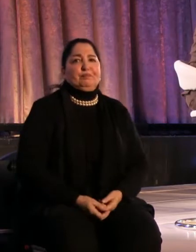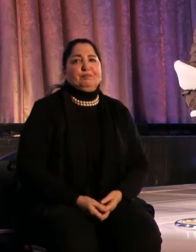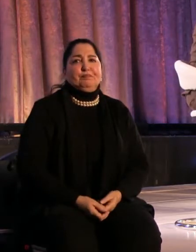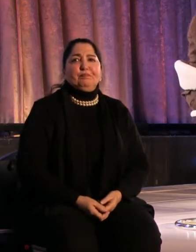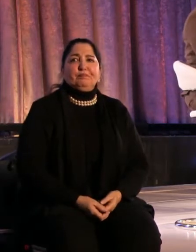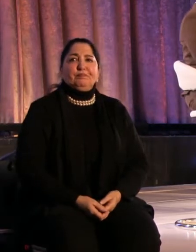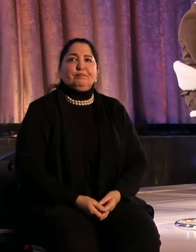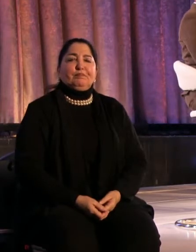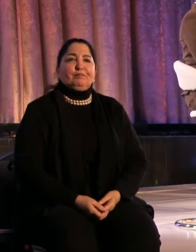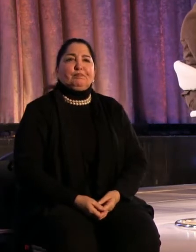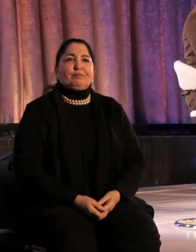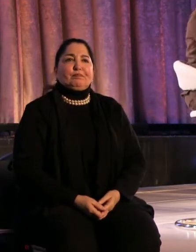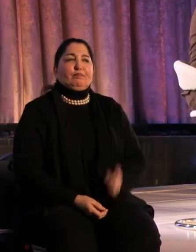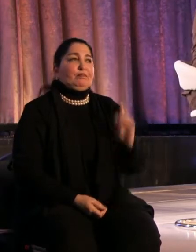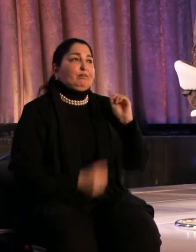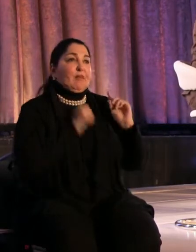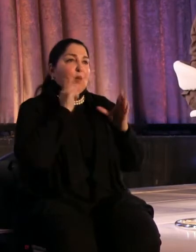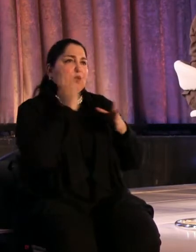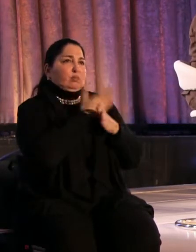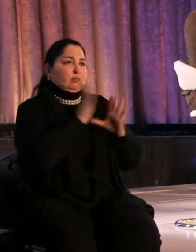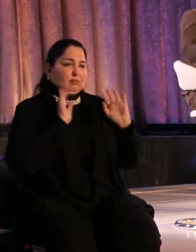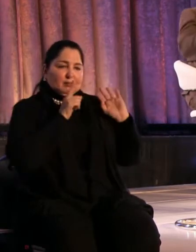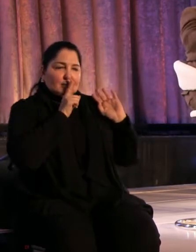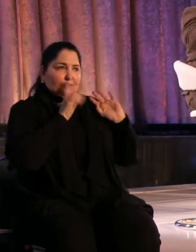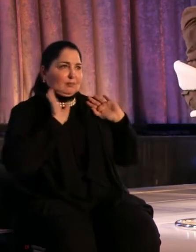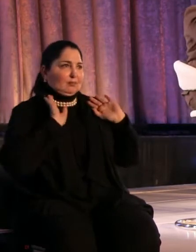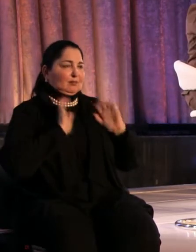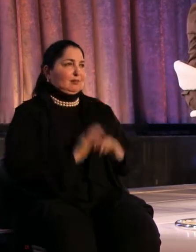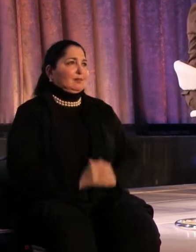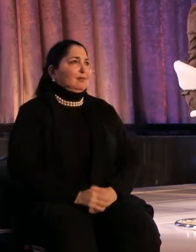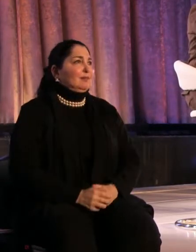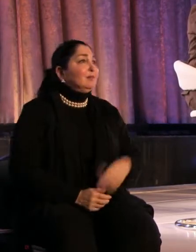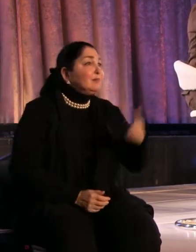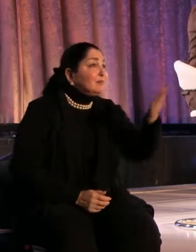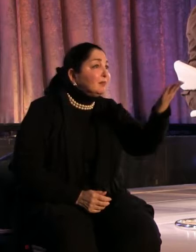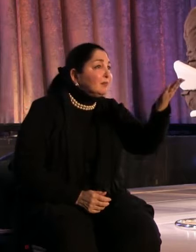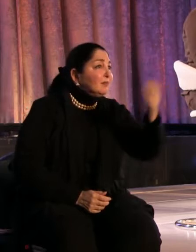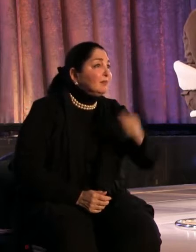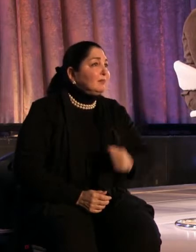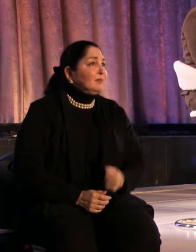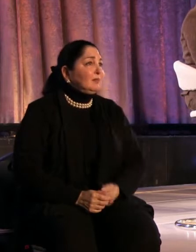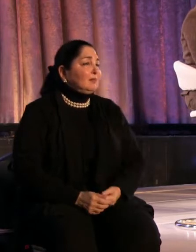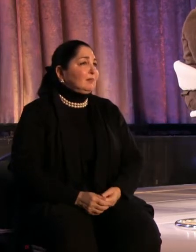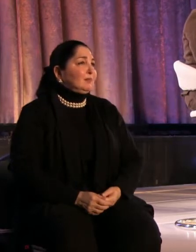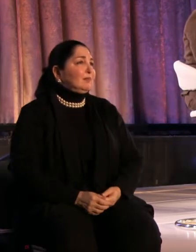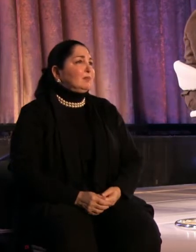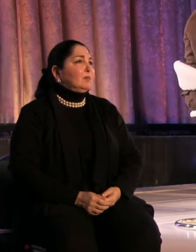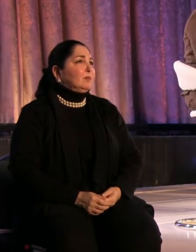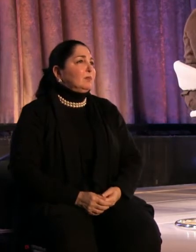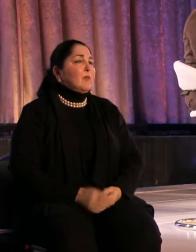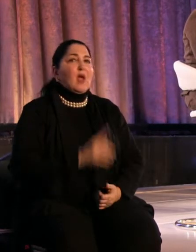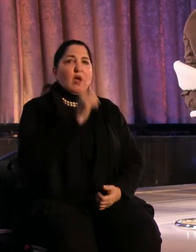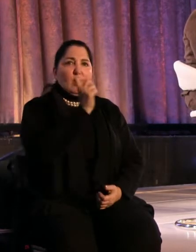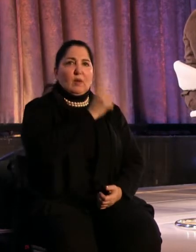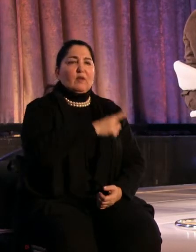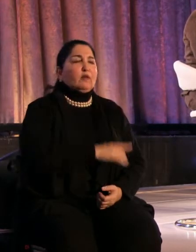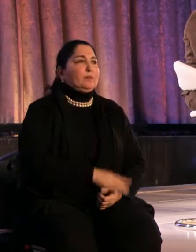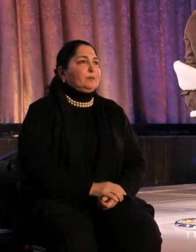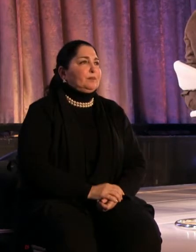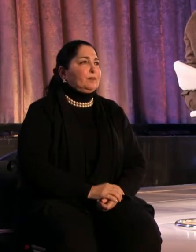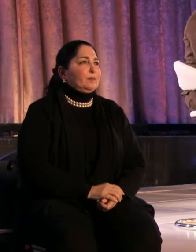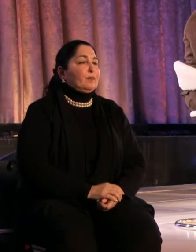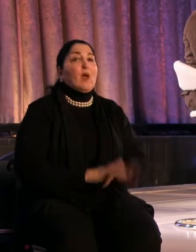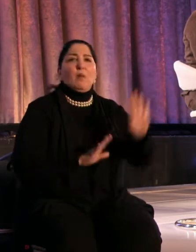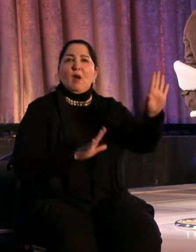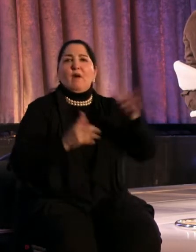Yeah, if... Well, I won't interject. Please. There was someone over here? Yeah. Oh, yes. Please. Okay. Hi. First, let me